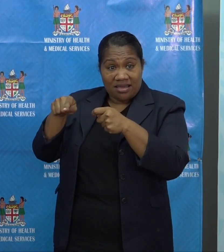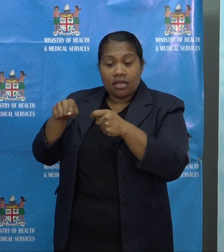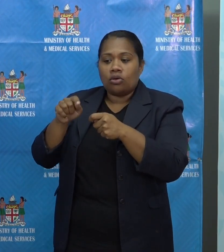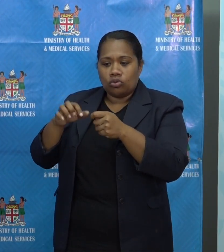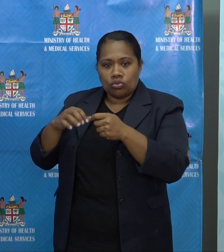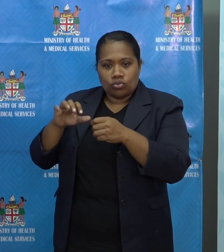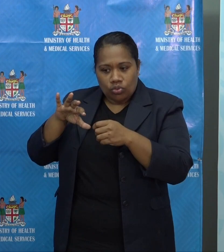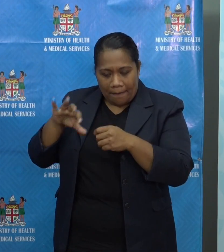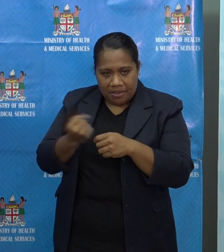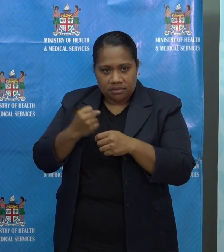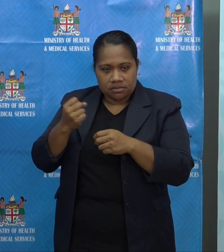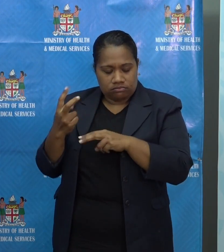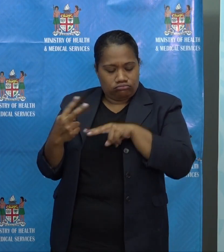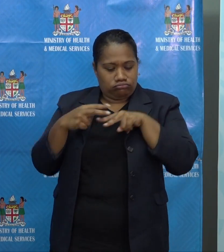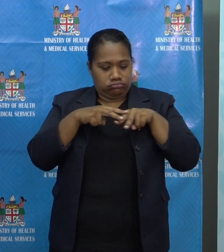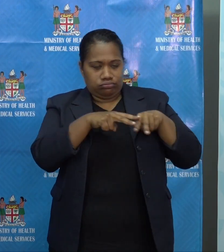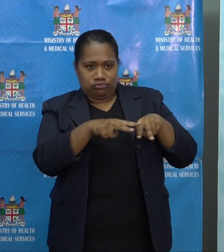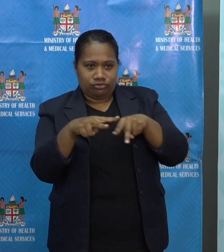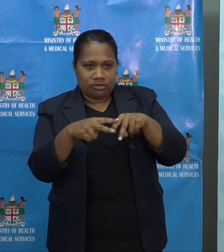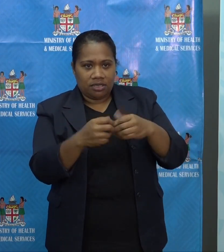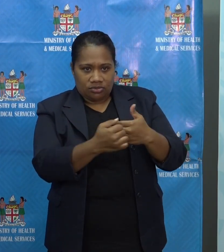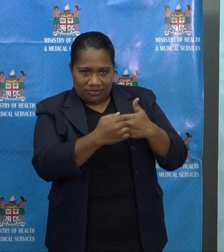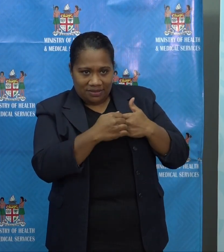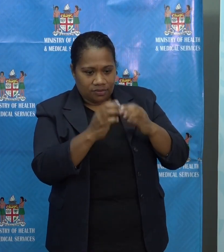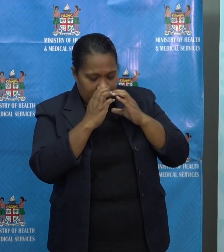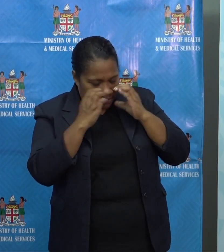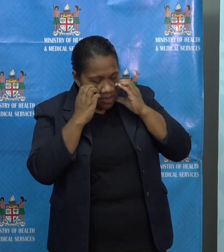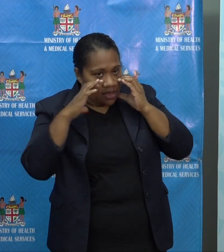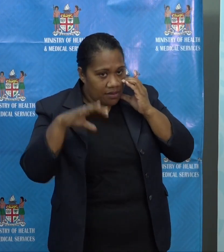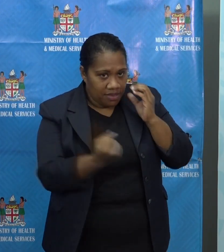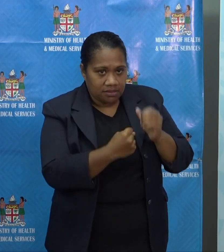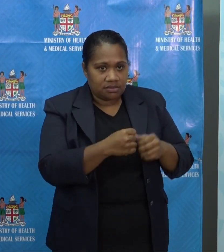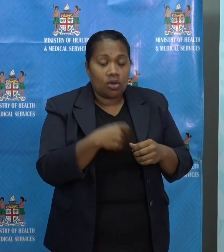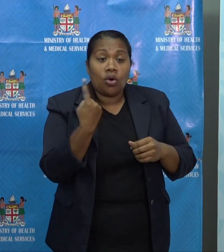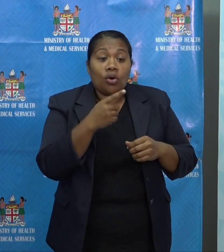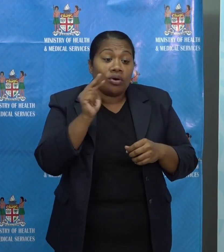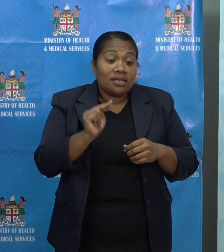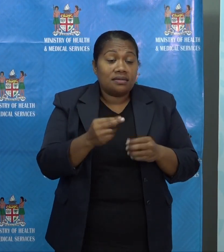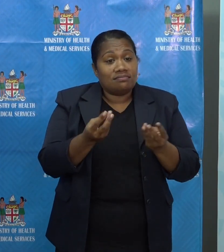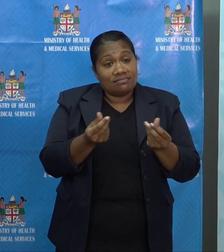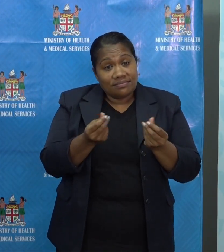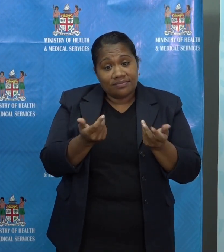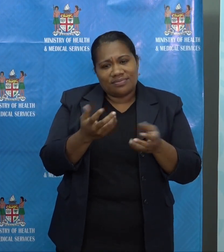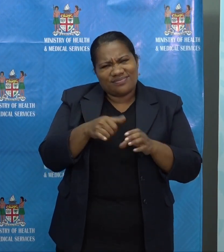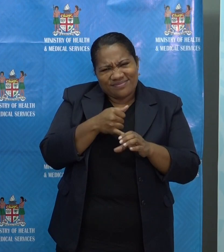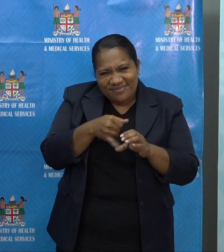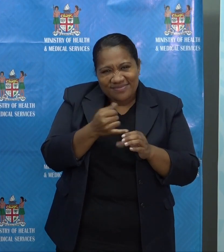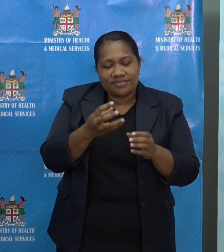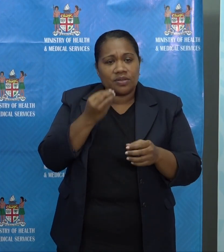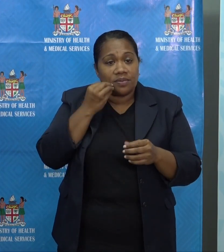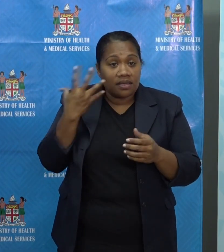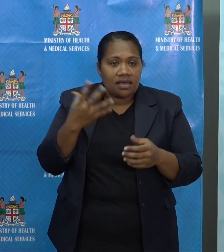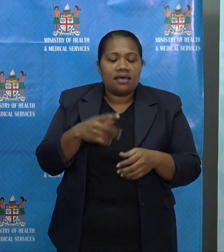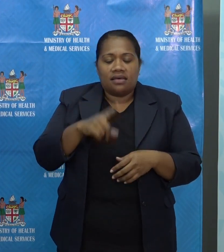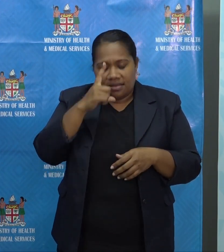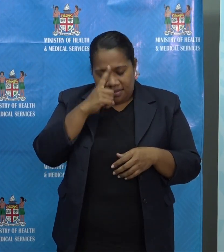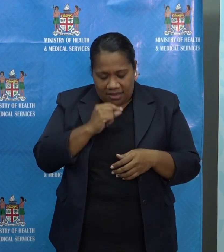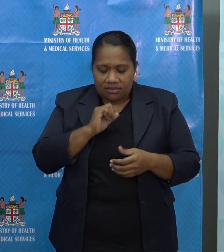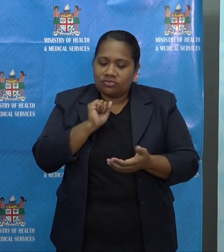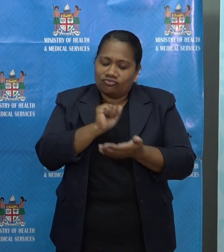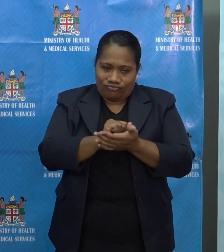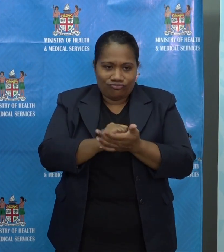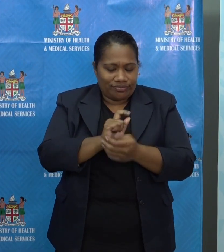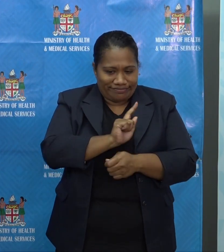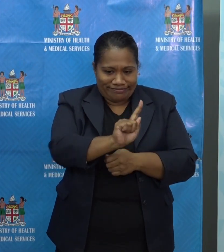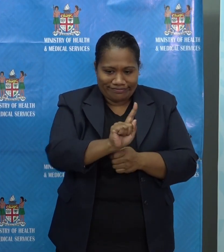Anyone who needs food, money, or medicine can shop for it at the supermarket, open-air markets, banks, and pharmacies.